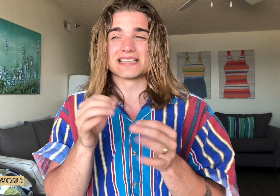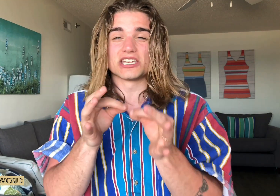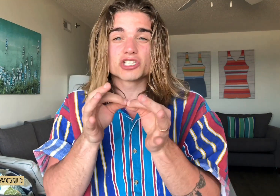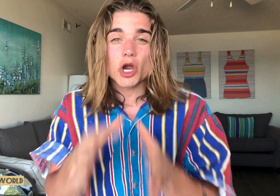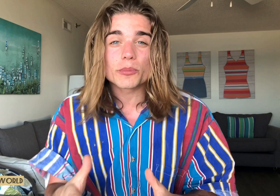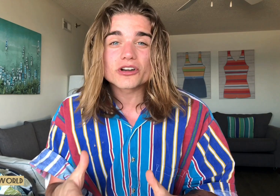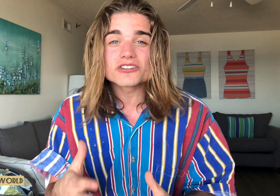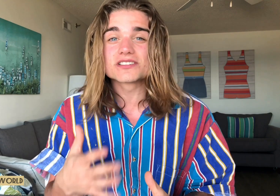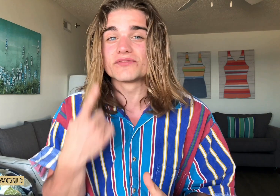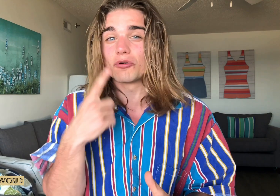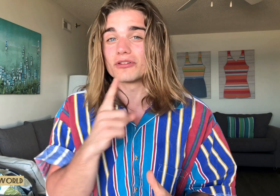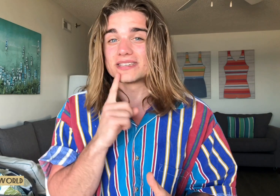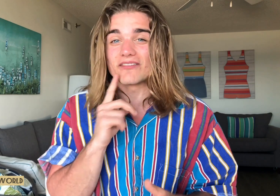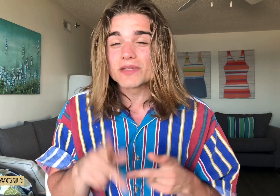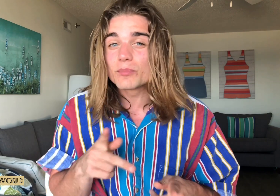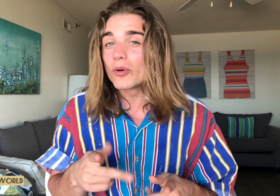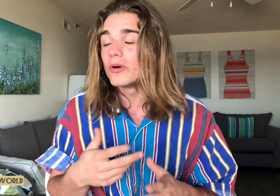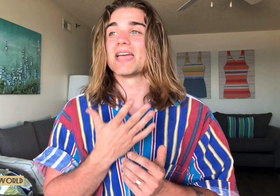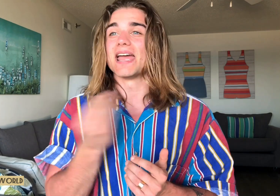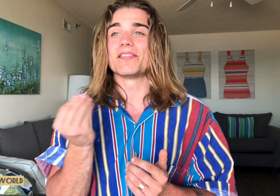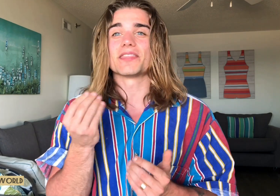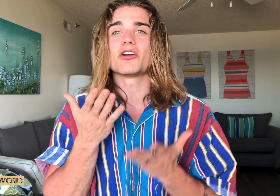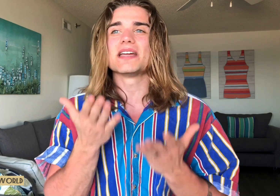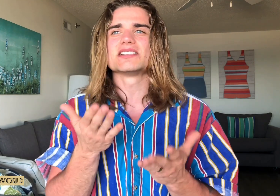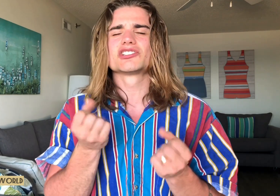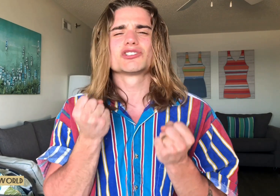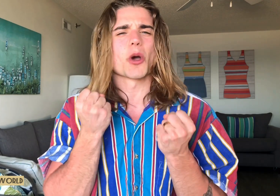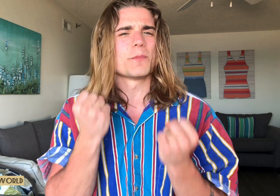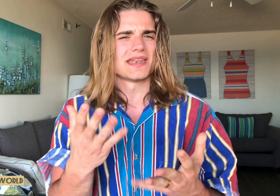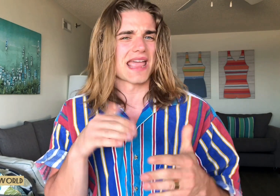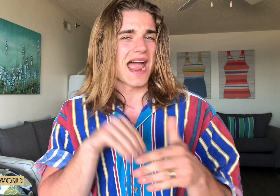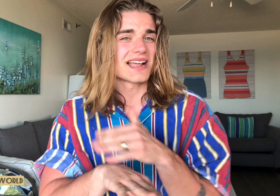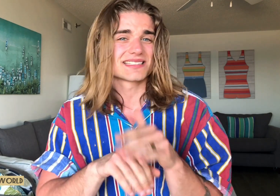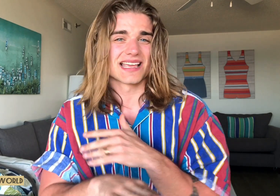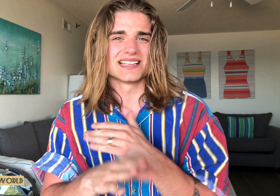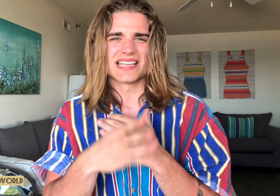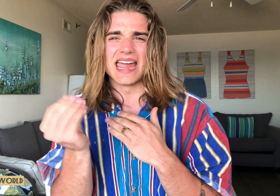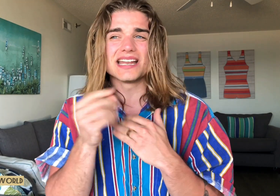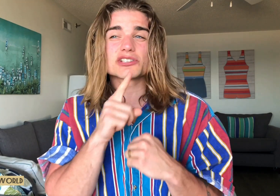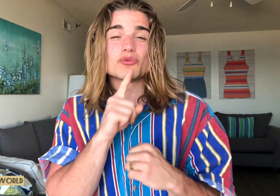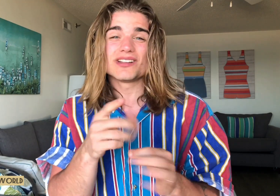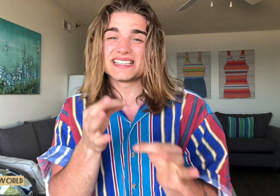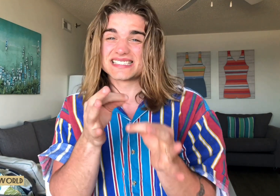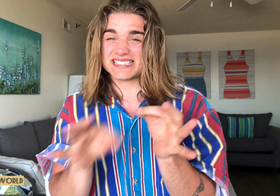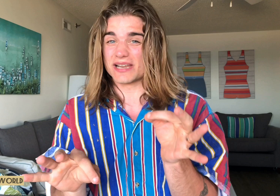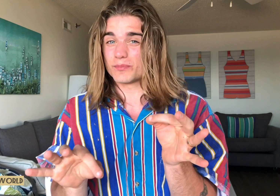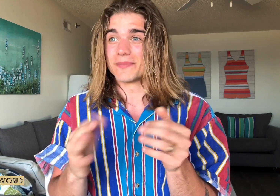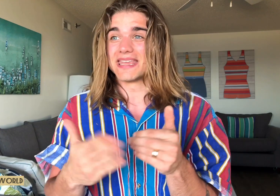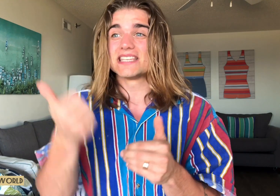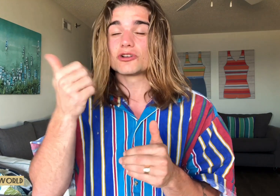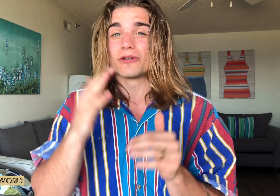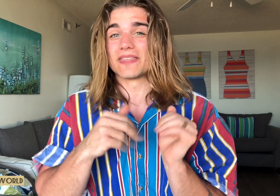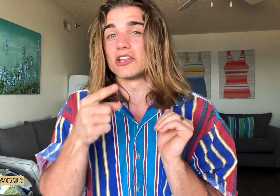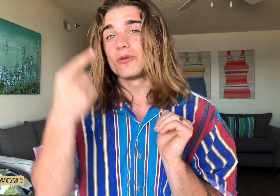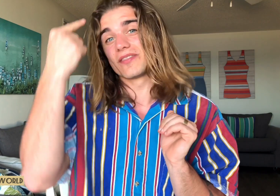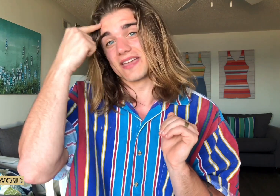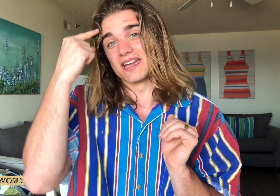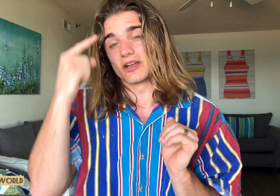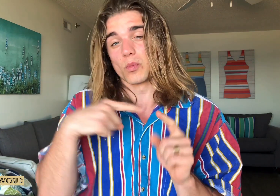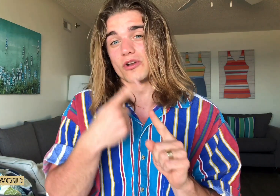interpreters for the deaf people and there is so many assets and it's really simple, easier than you think when